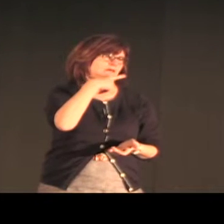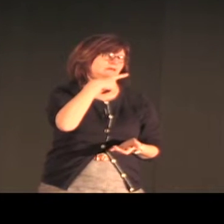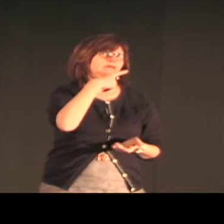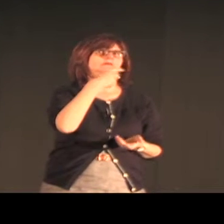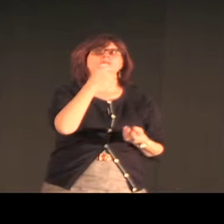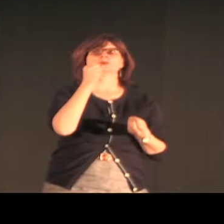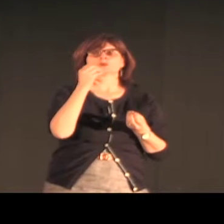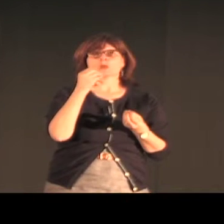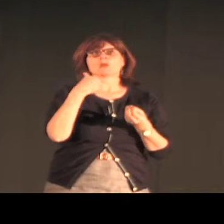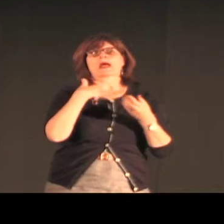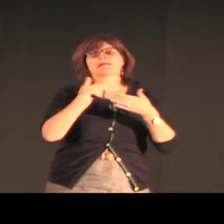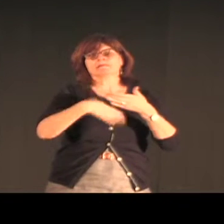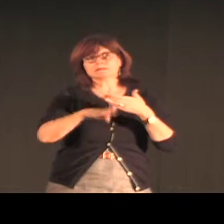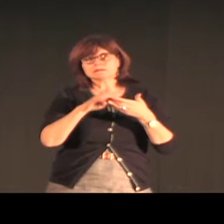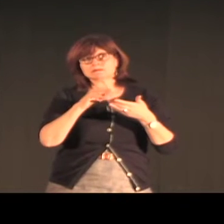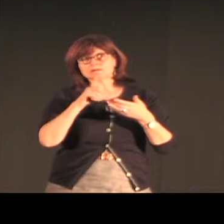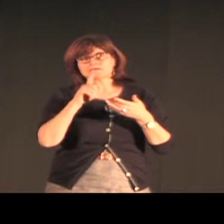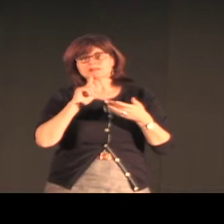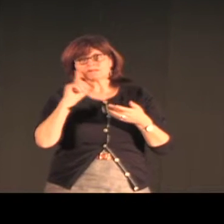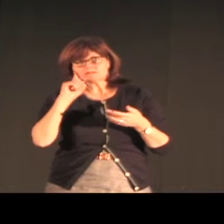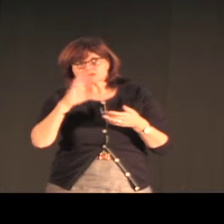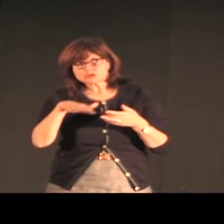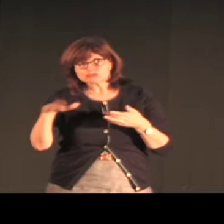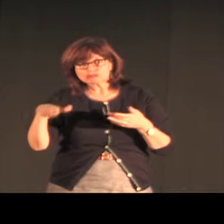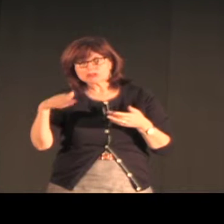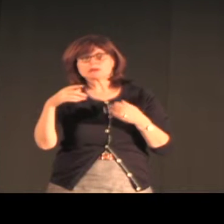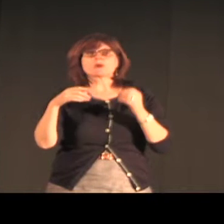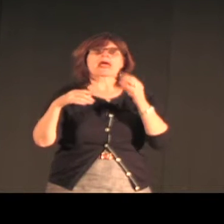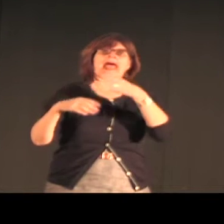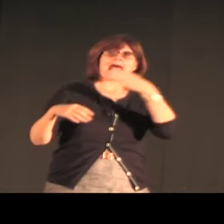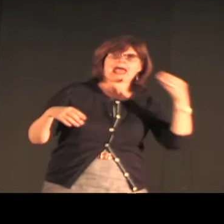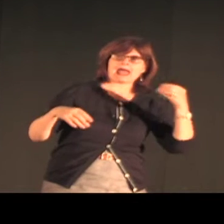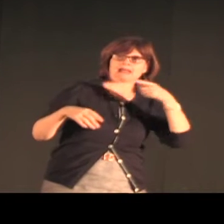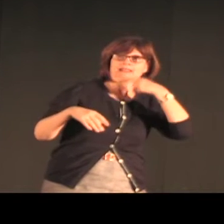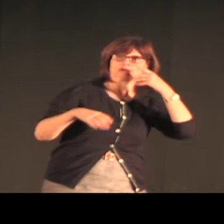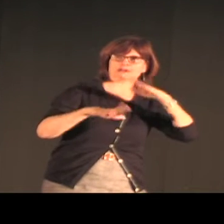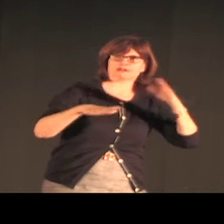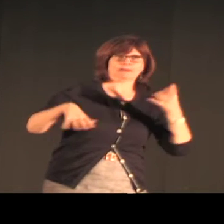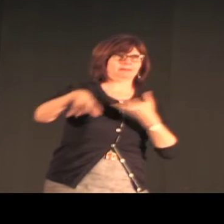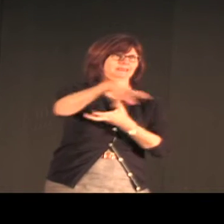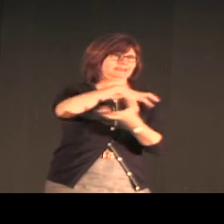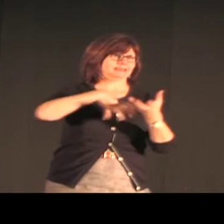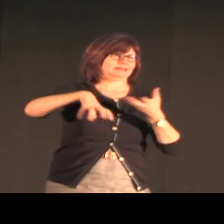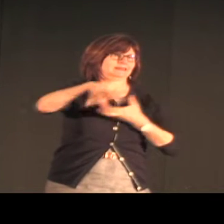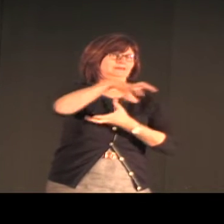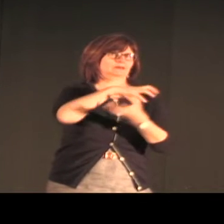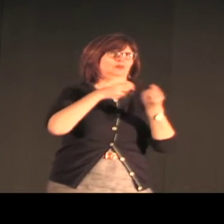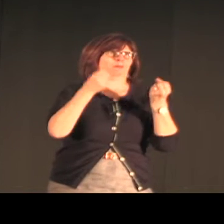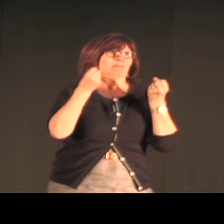In the village today, many deaf individuals in this village marry hearing individuals and